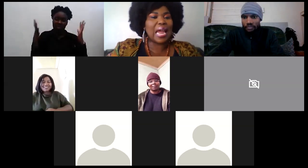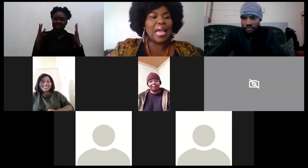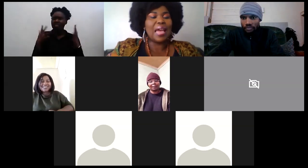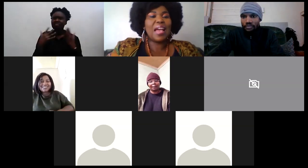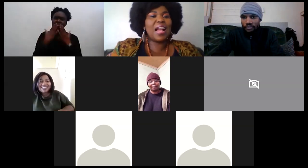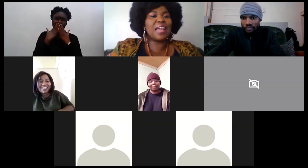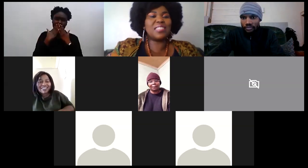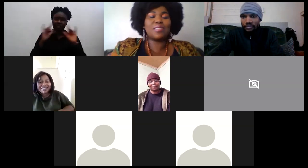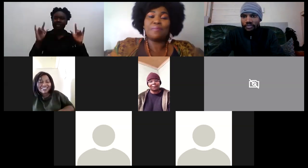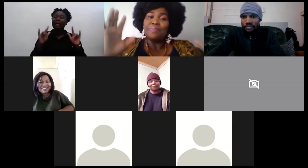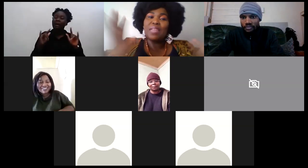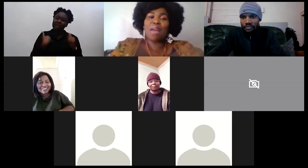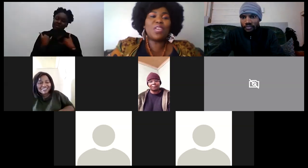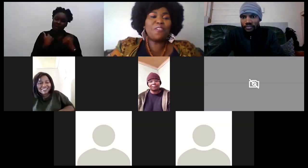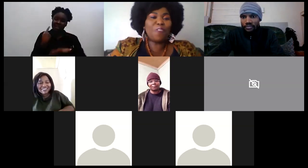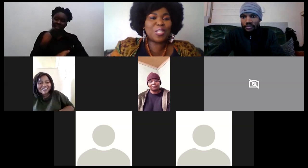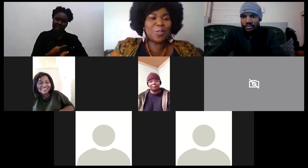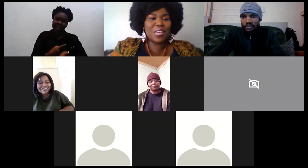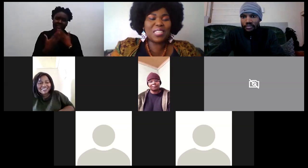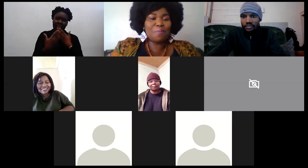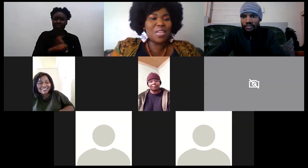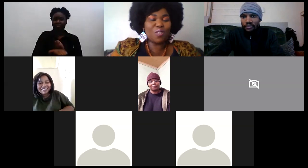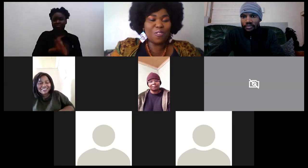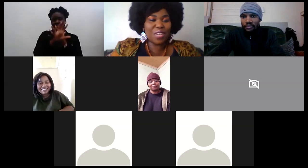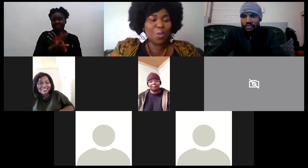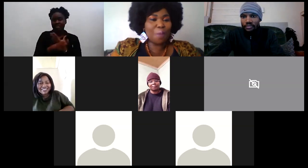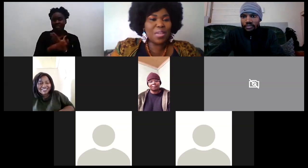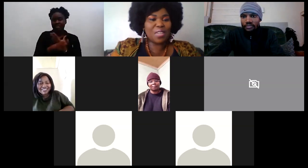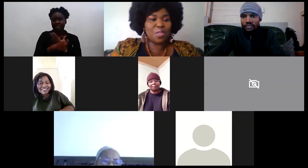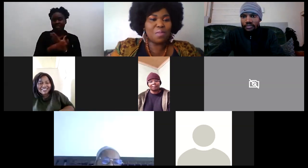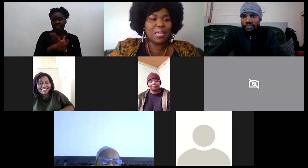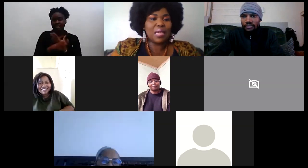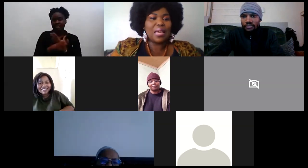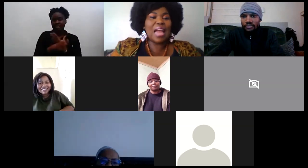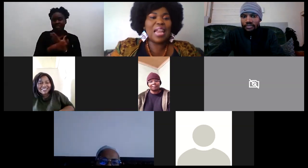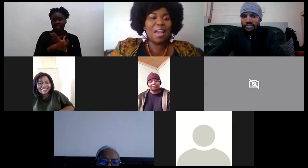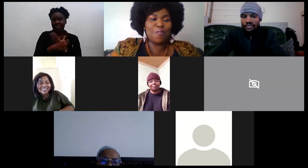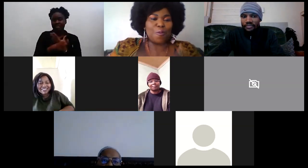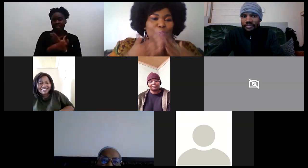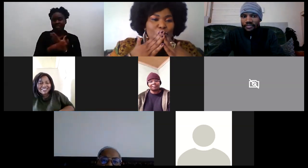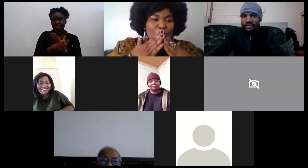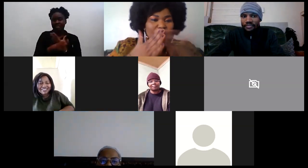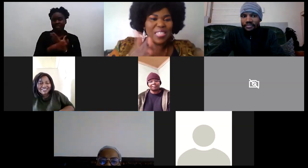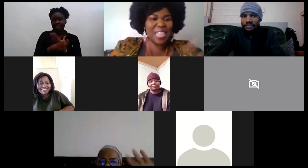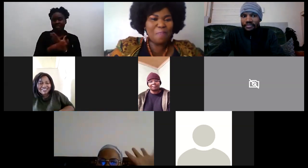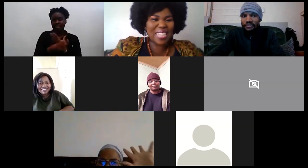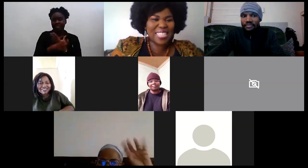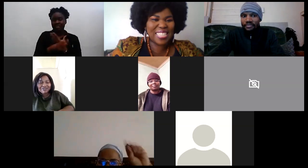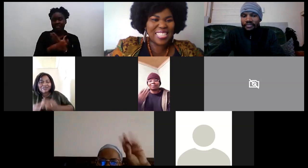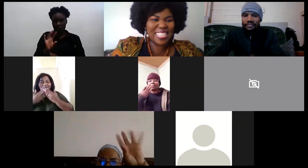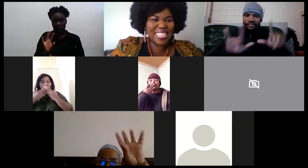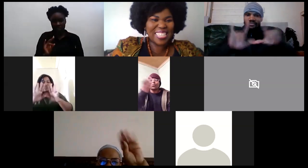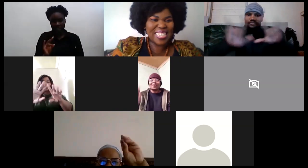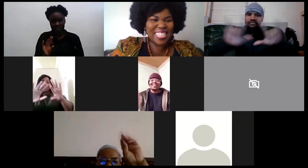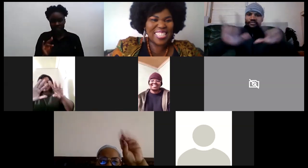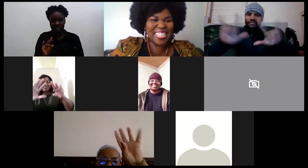here and i'm looking forward to it please feel free to communicate with me to i love you stay blessed